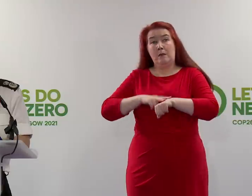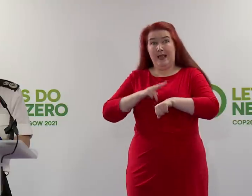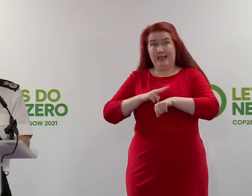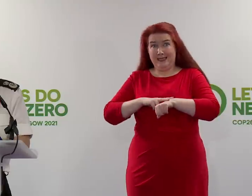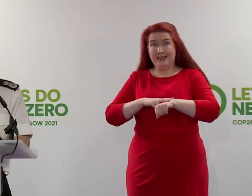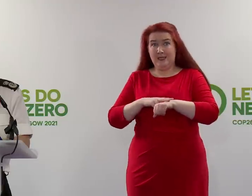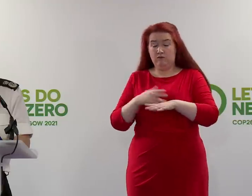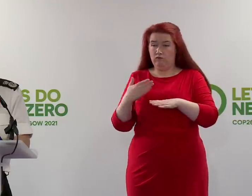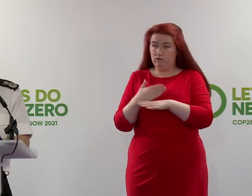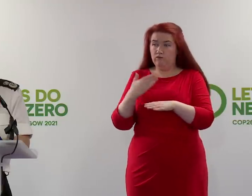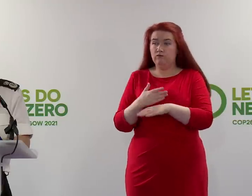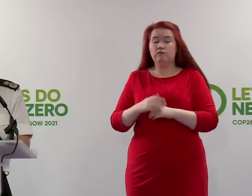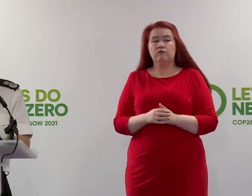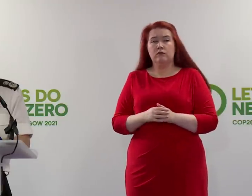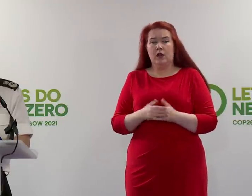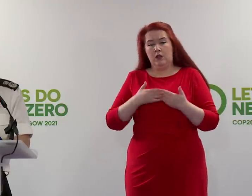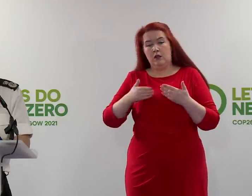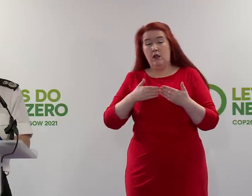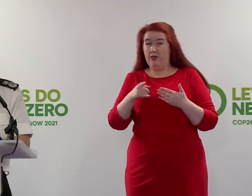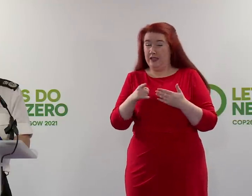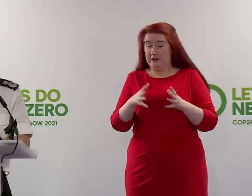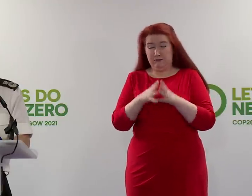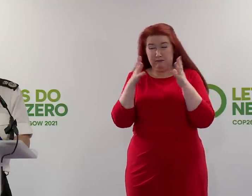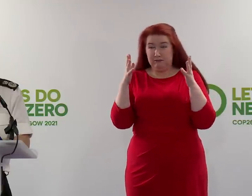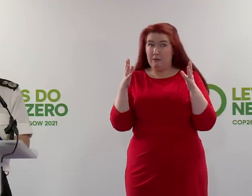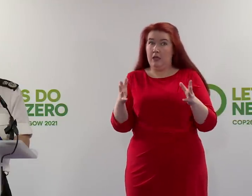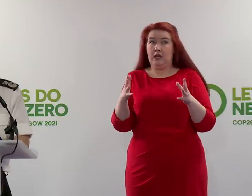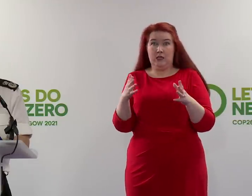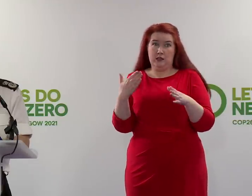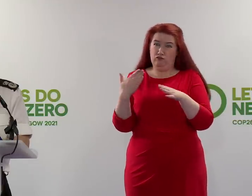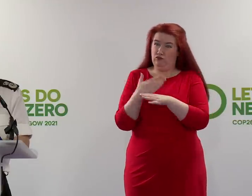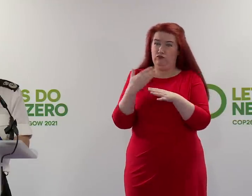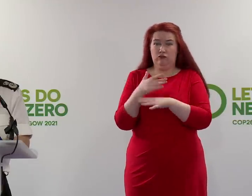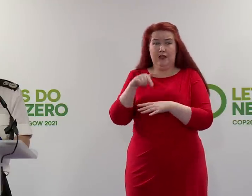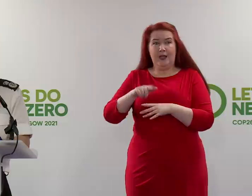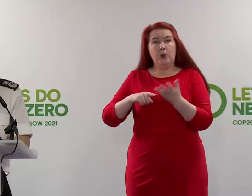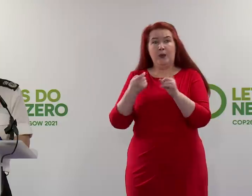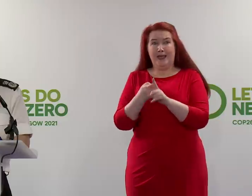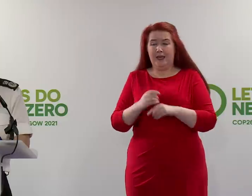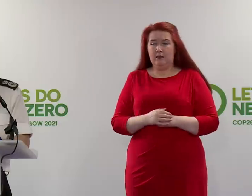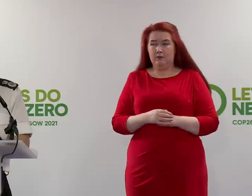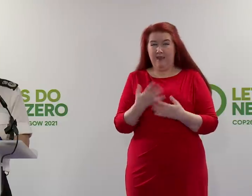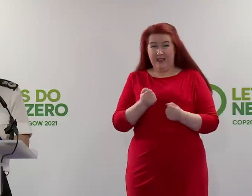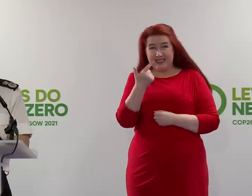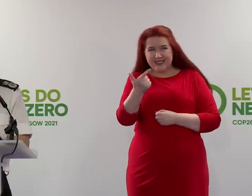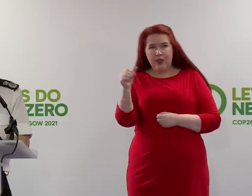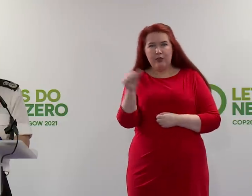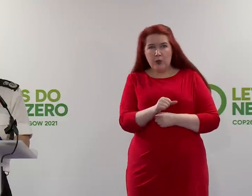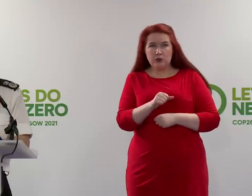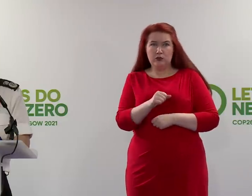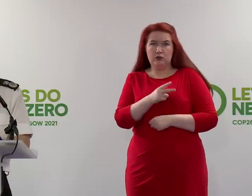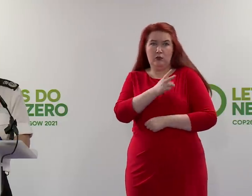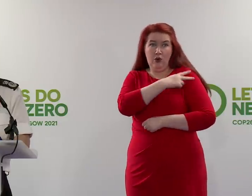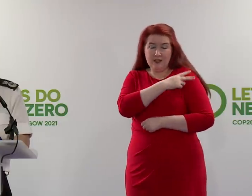Operation Ooram, is one of the biggest ever undertaken in the United Kingdom. 7,000 officers and staff